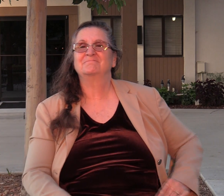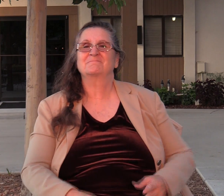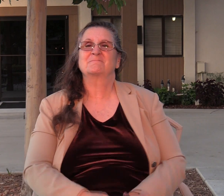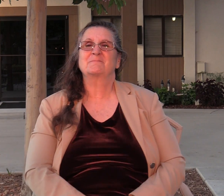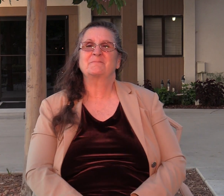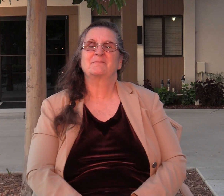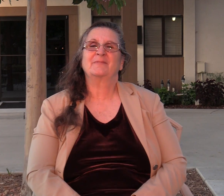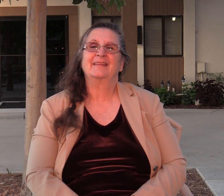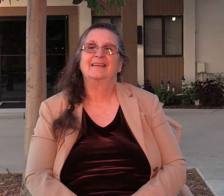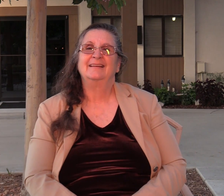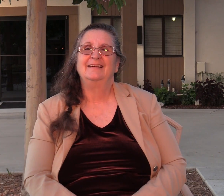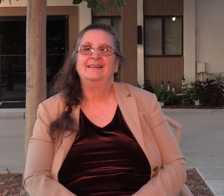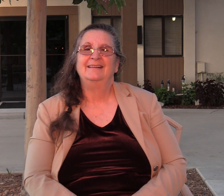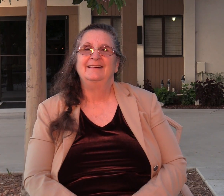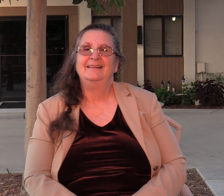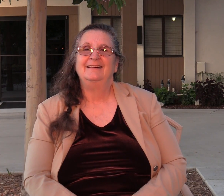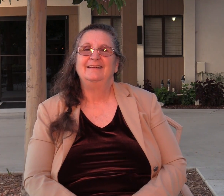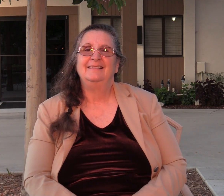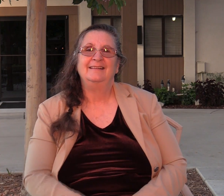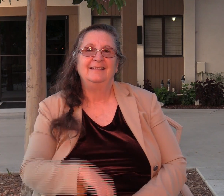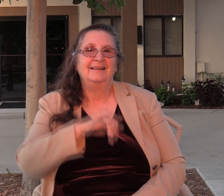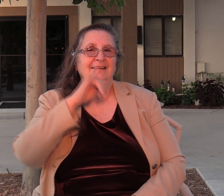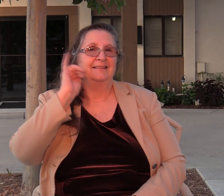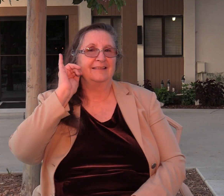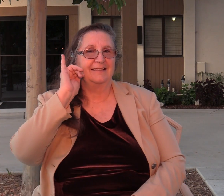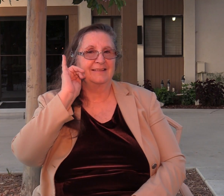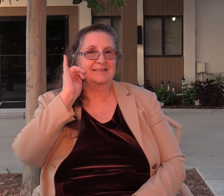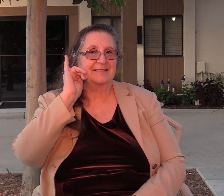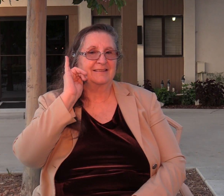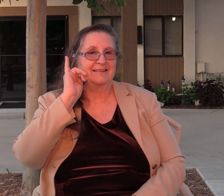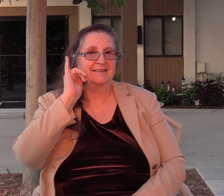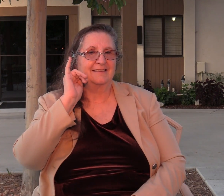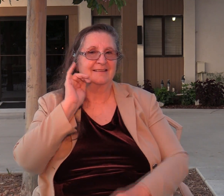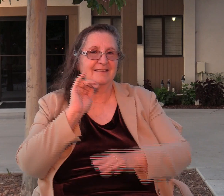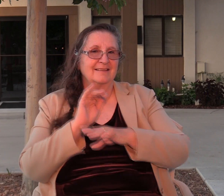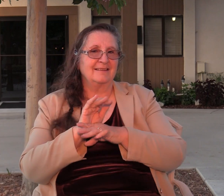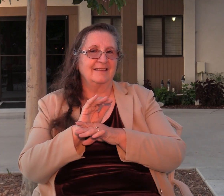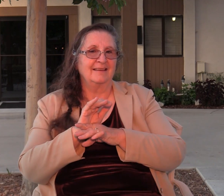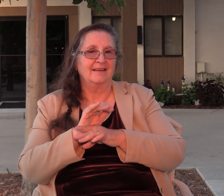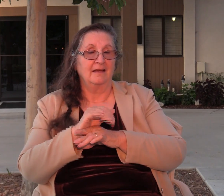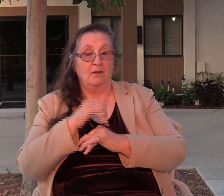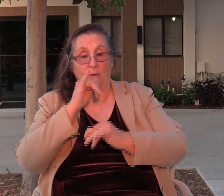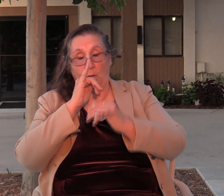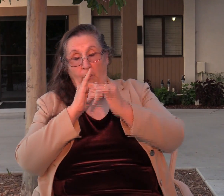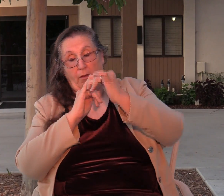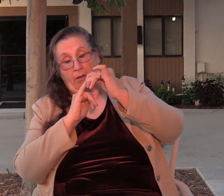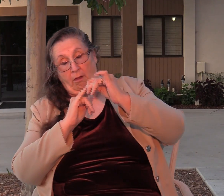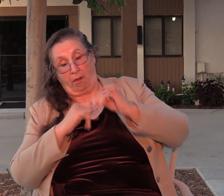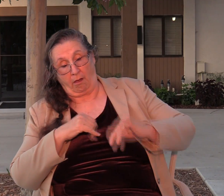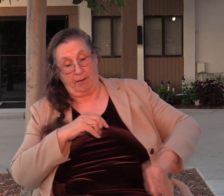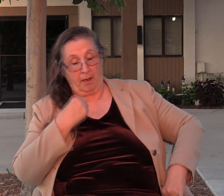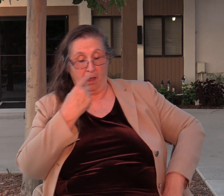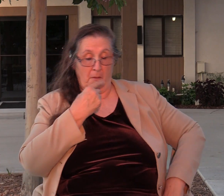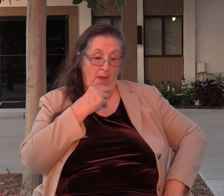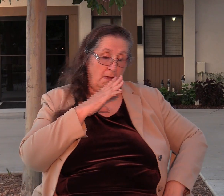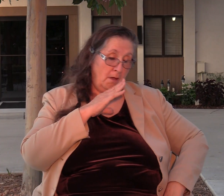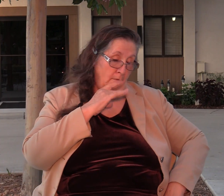In other words, last night when you were all loaded, running your mouth about fighting Abimelech,